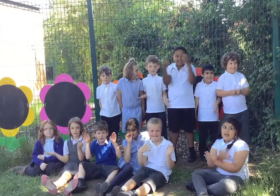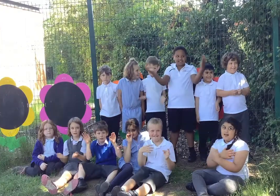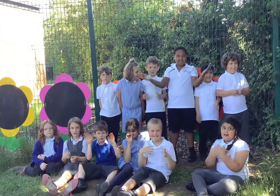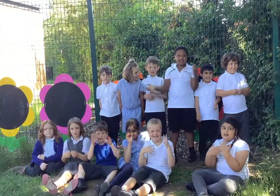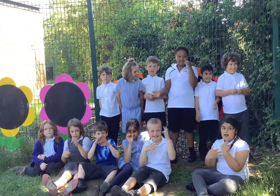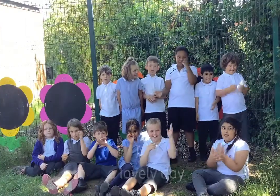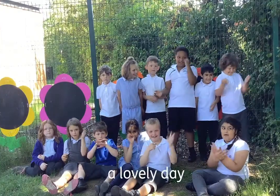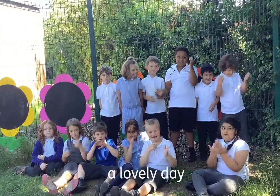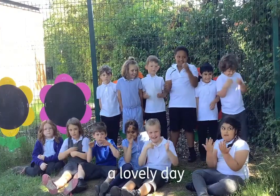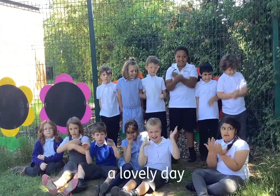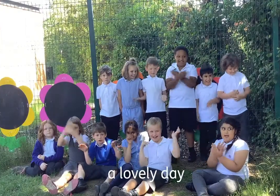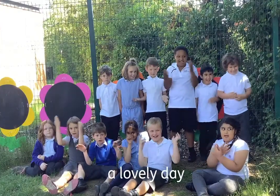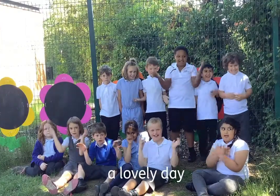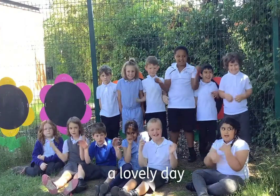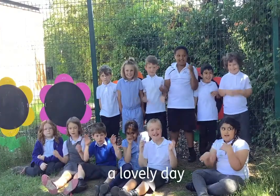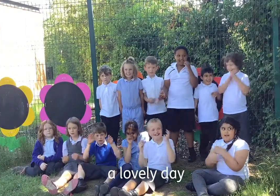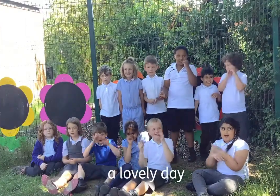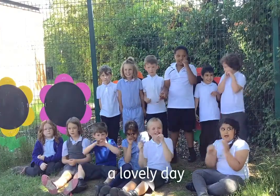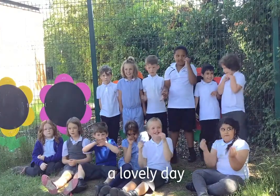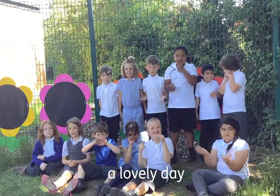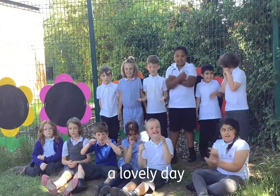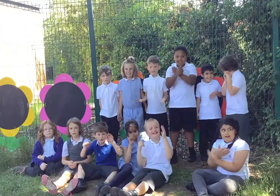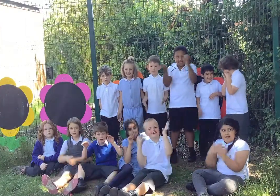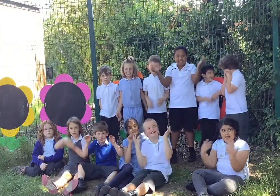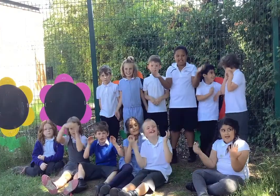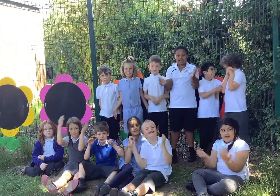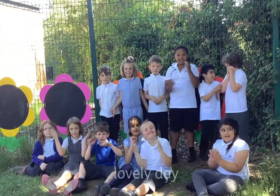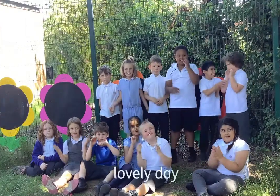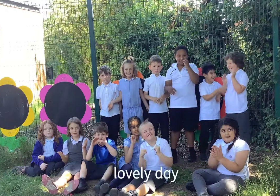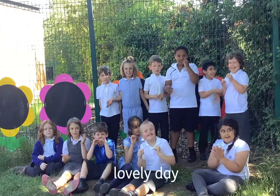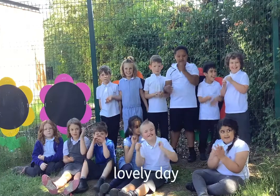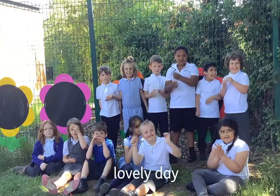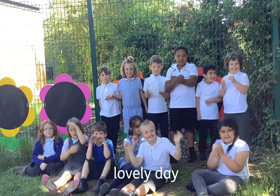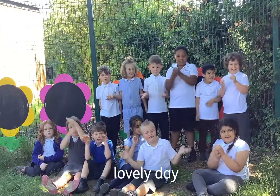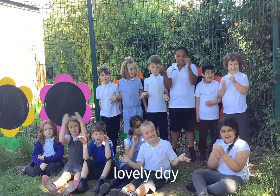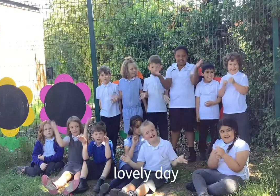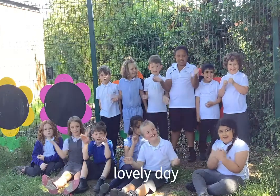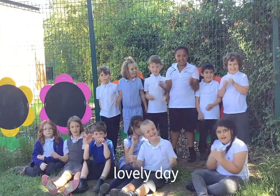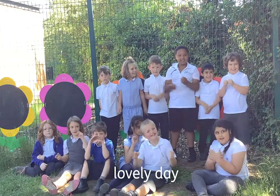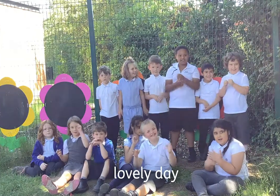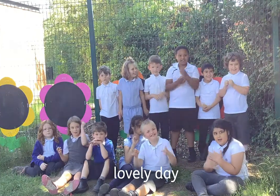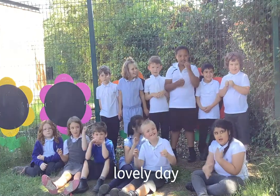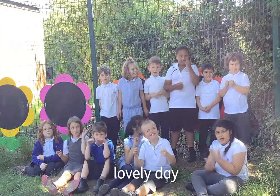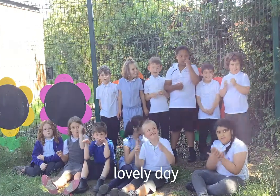Oh, lovely day Oh, lovely day Oh,